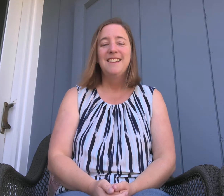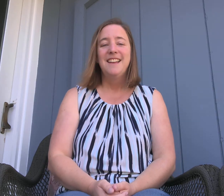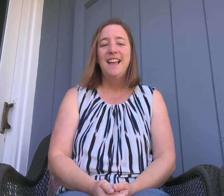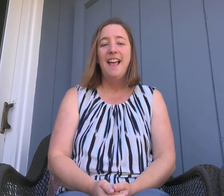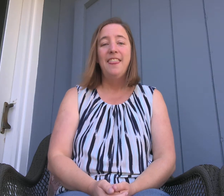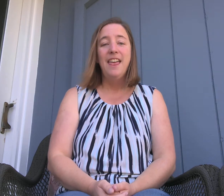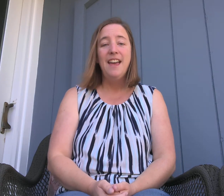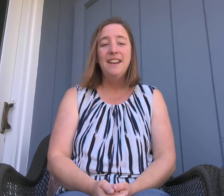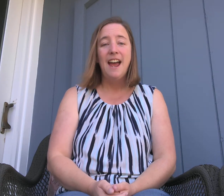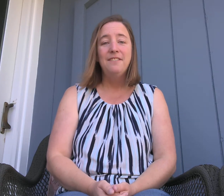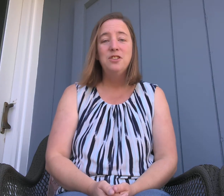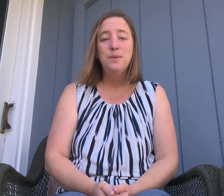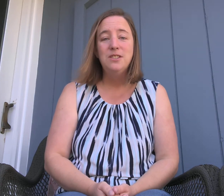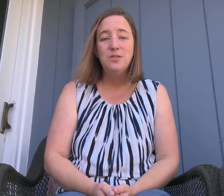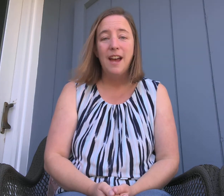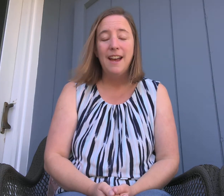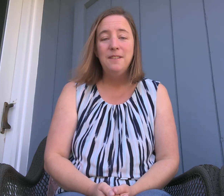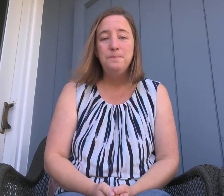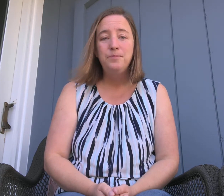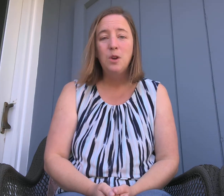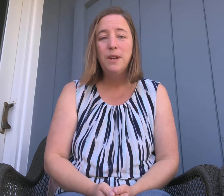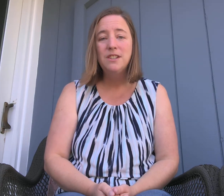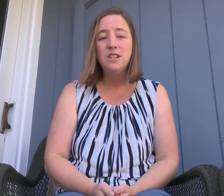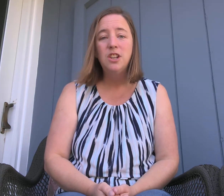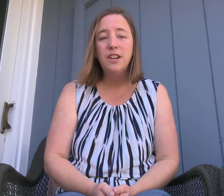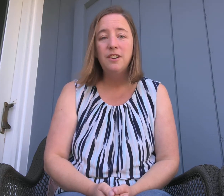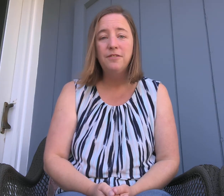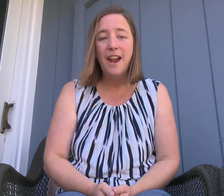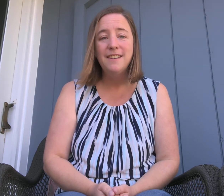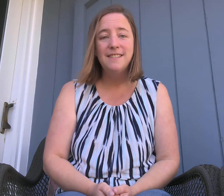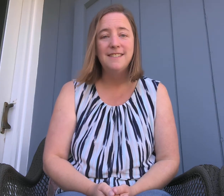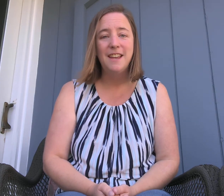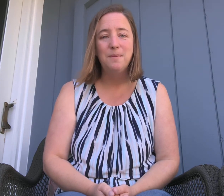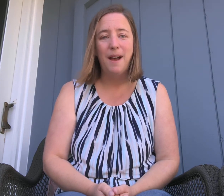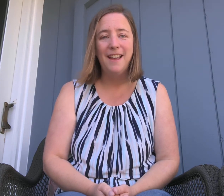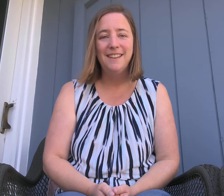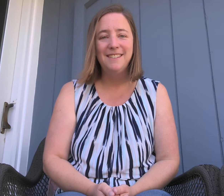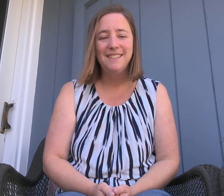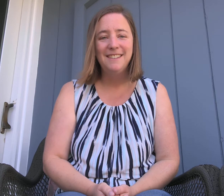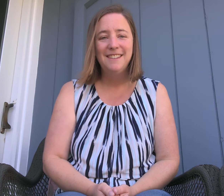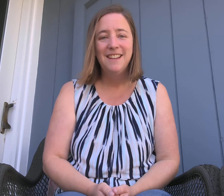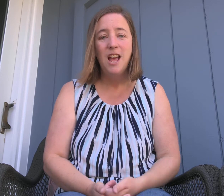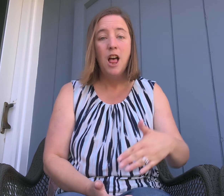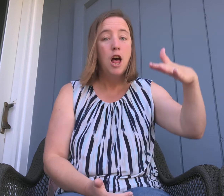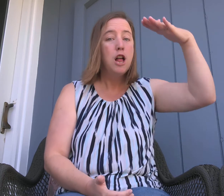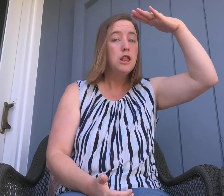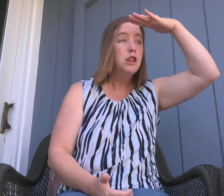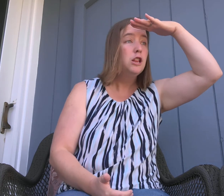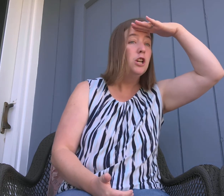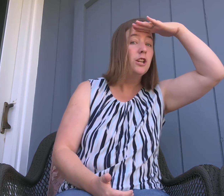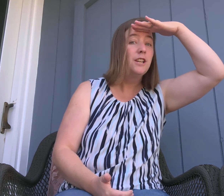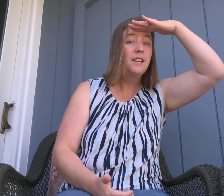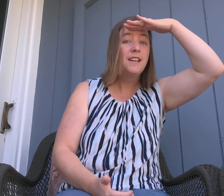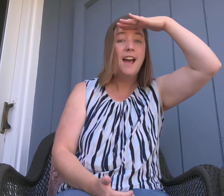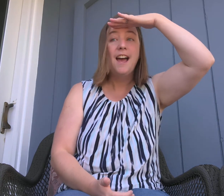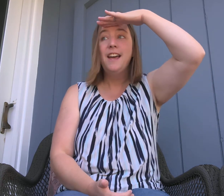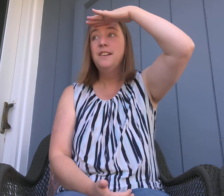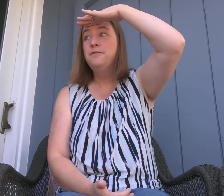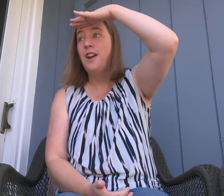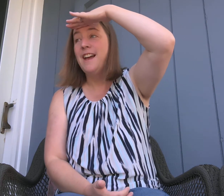And then after we do that, we get to look at our friend and say goodbye. Look at a friend